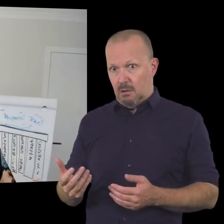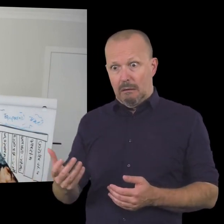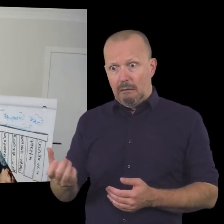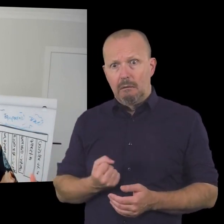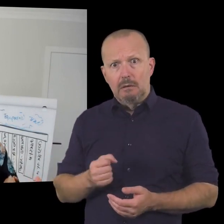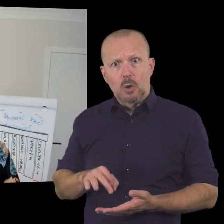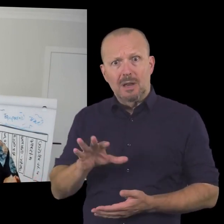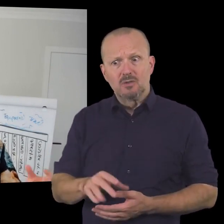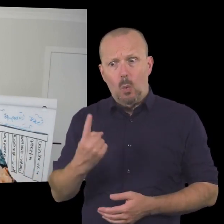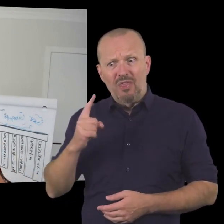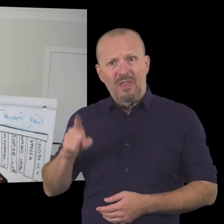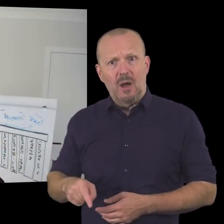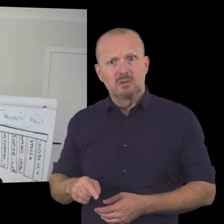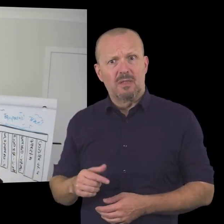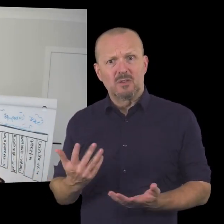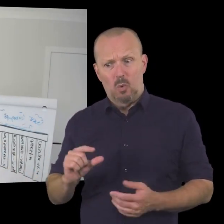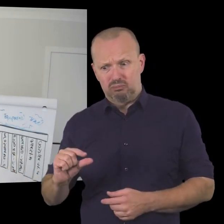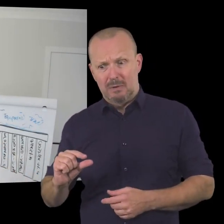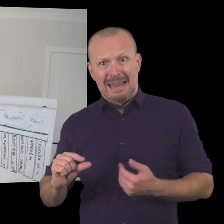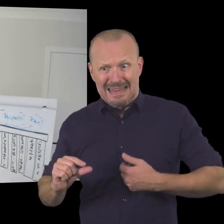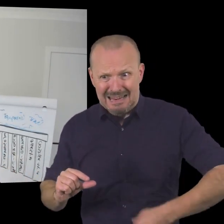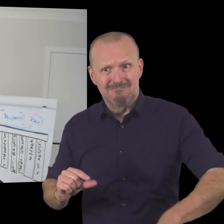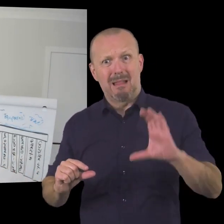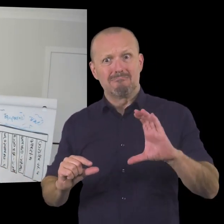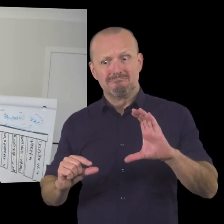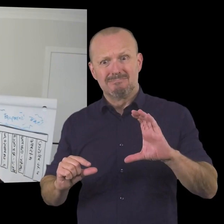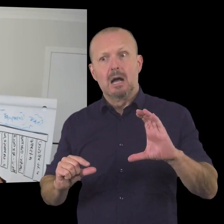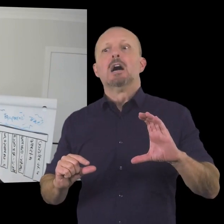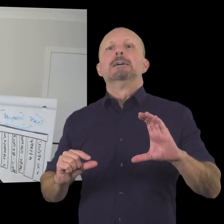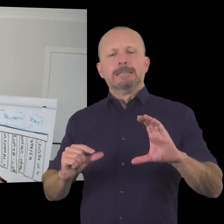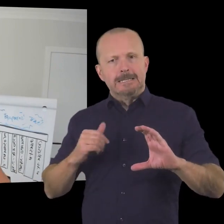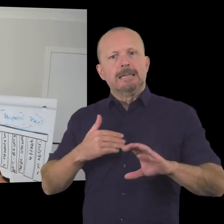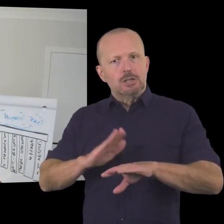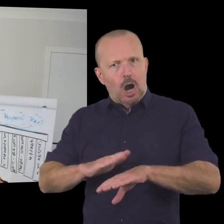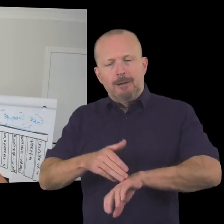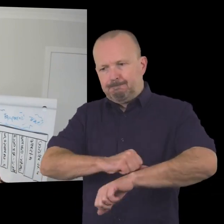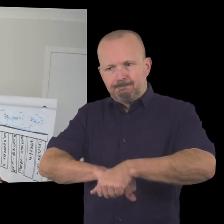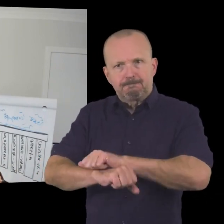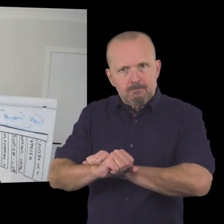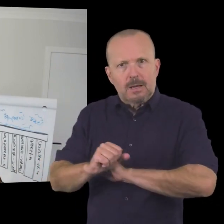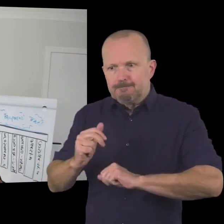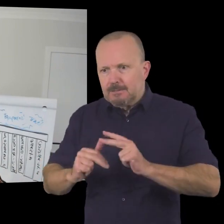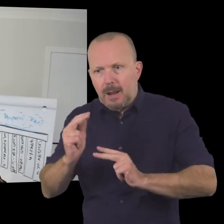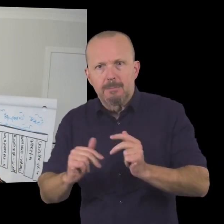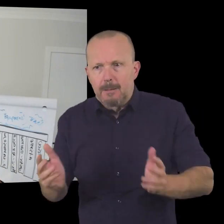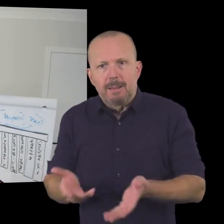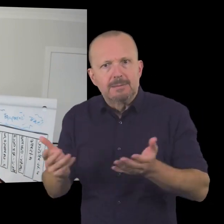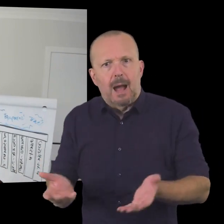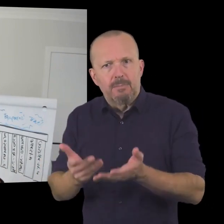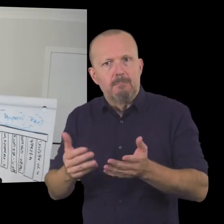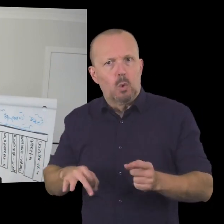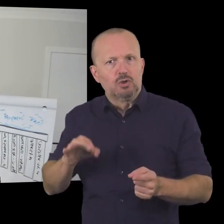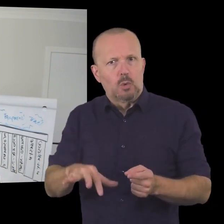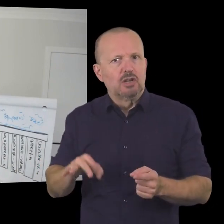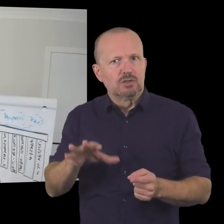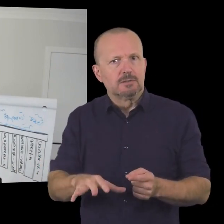around about a thousand then you know that you're going to have to do some focused activity around donations and building up your donations income stream in order to help you to get